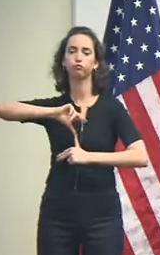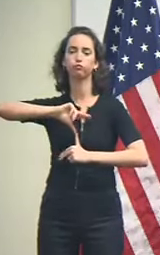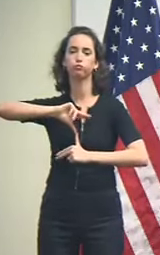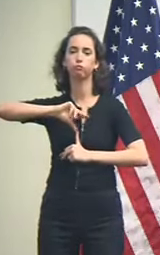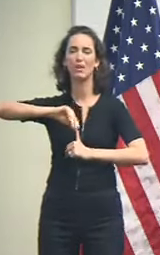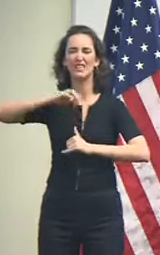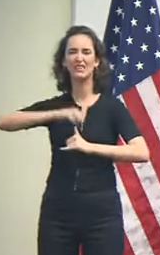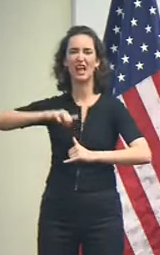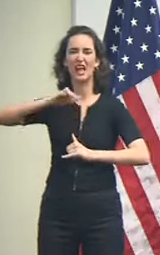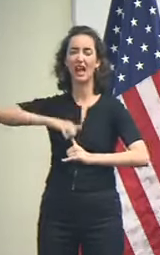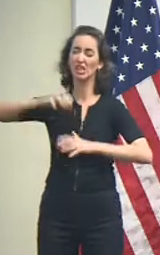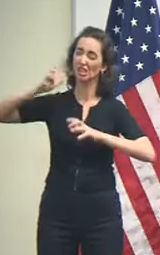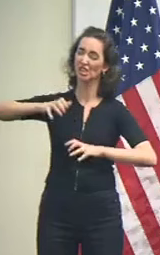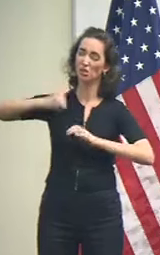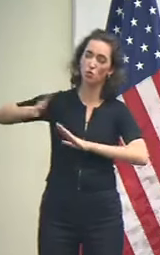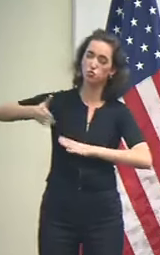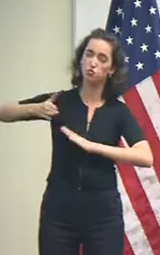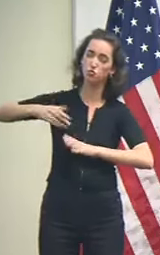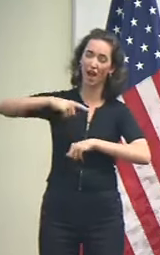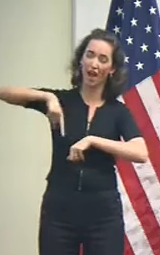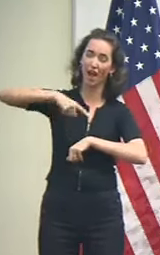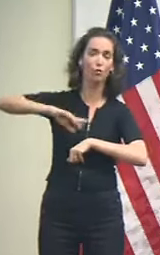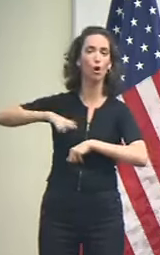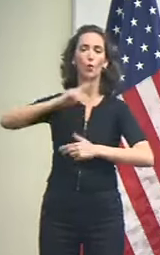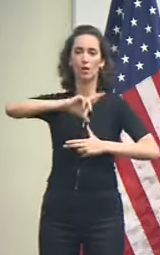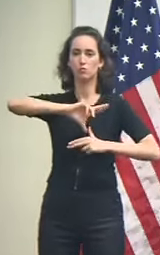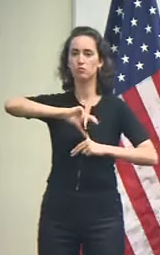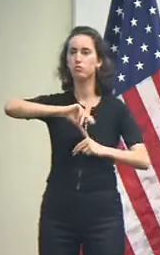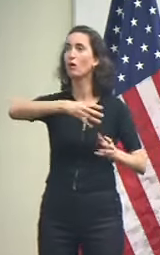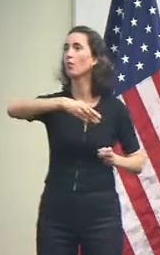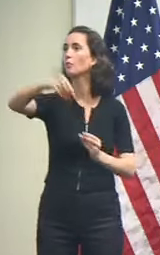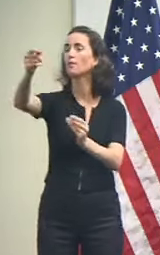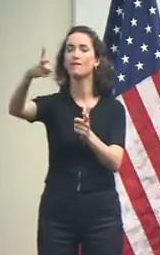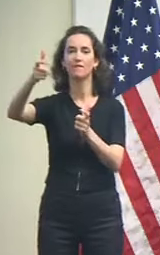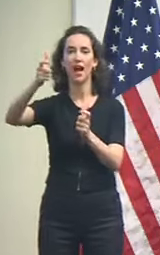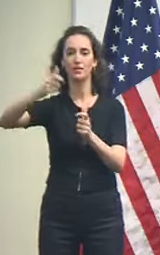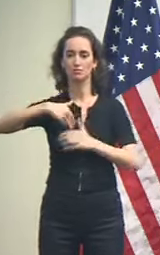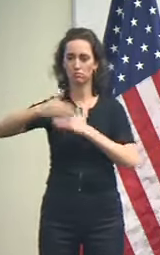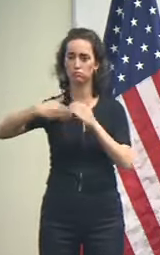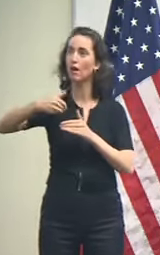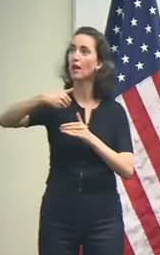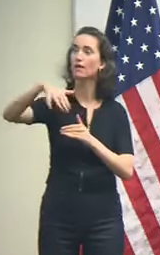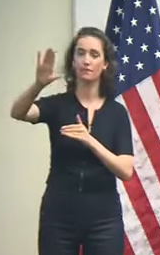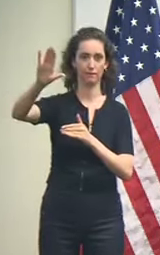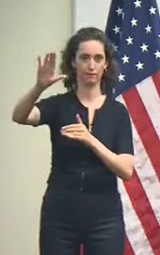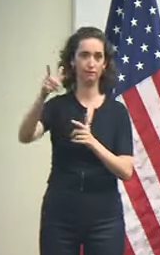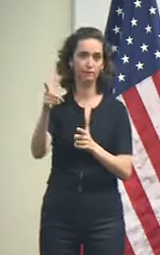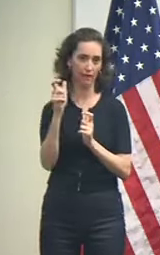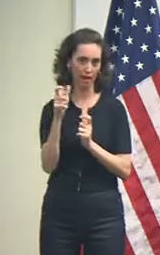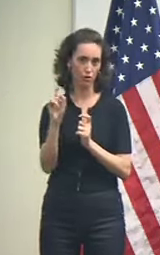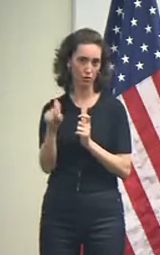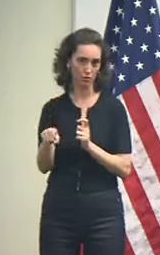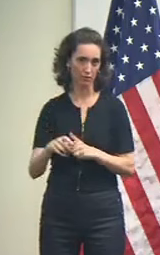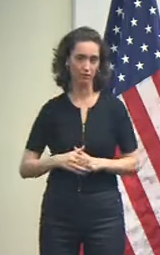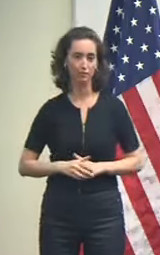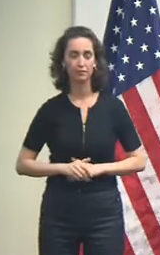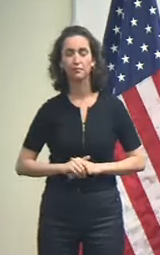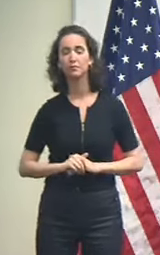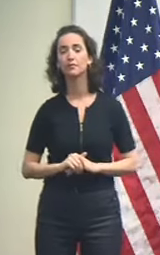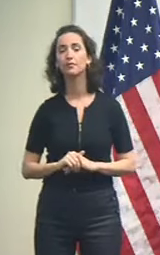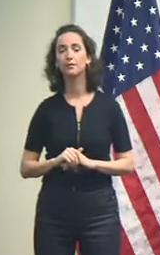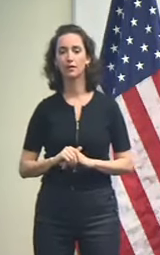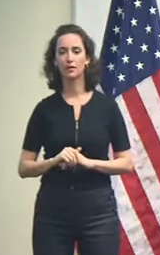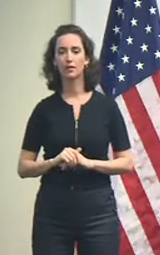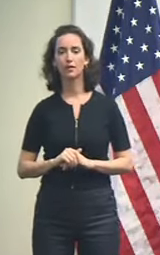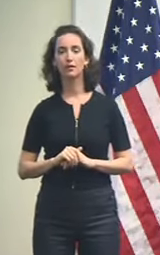for hour after hour, and it should move through the area relatively quickly. I